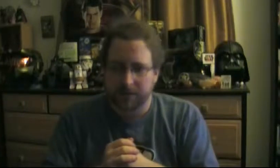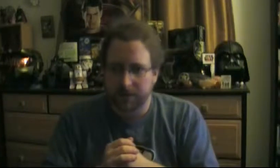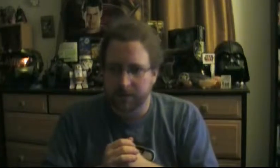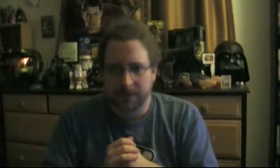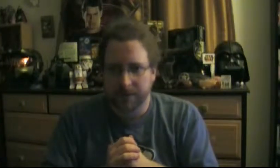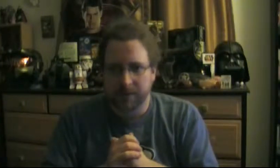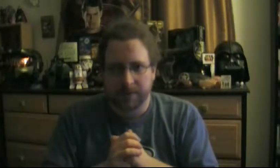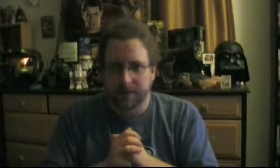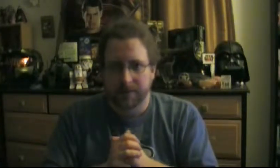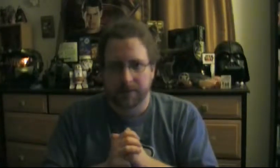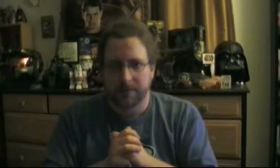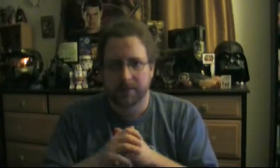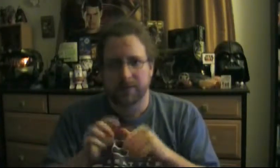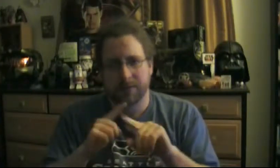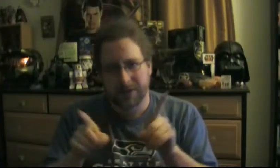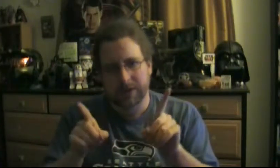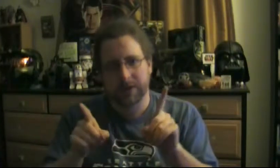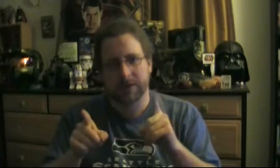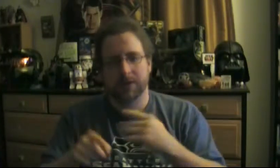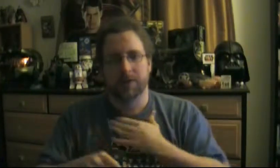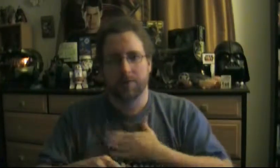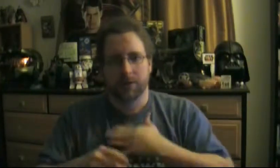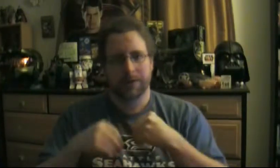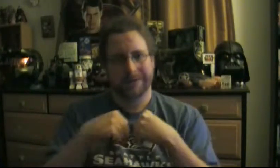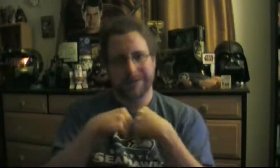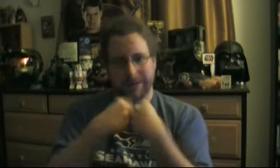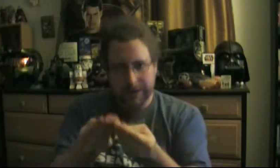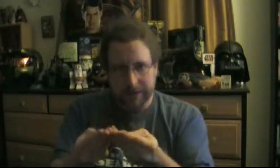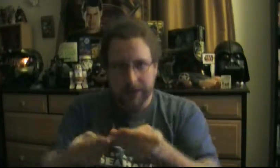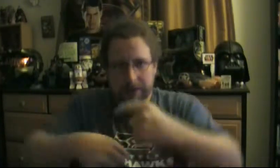You have any ability to kill you. I don't even need Okay.